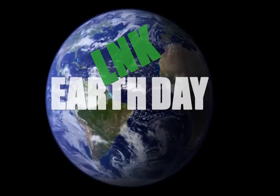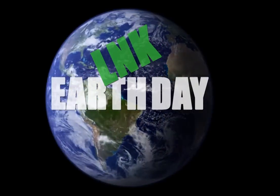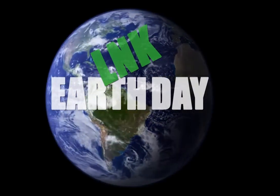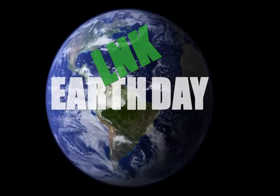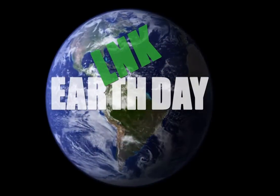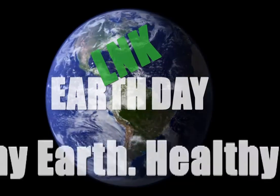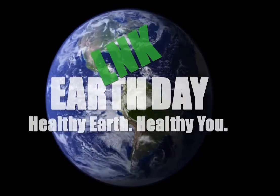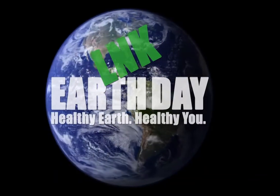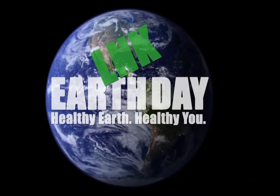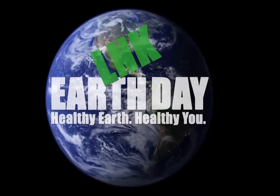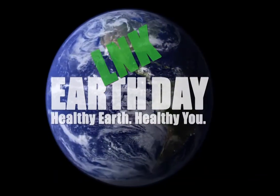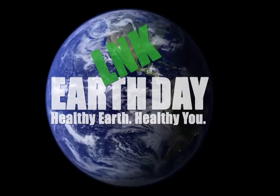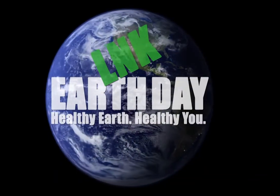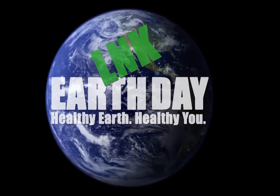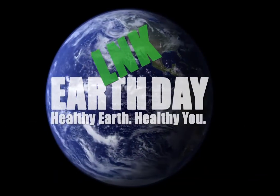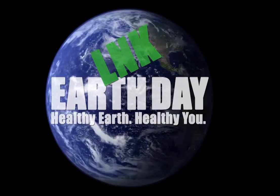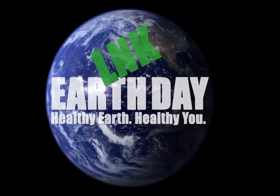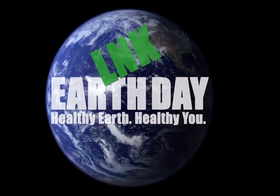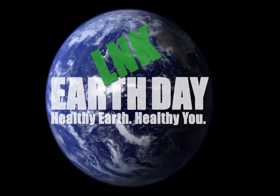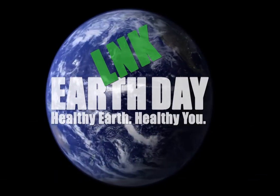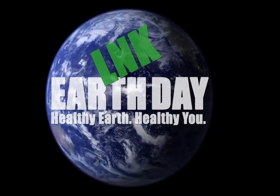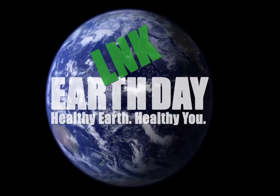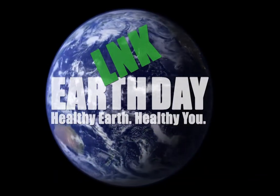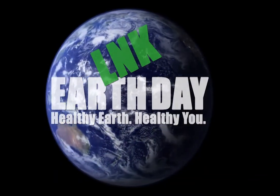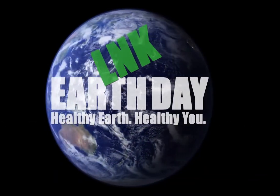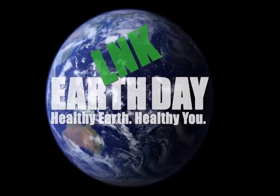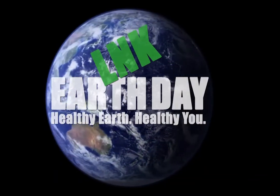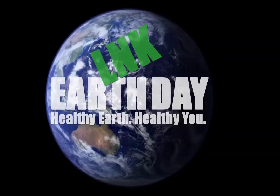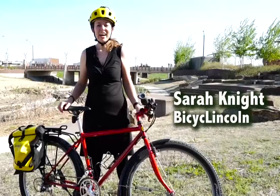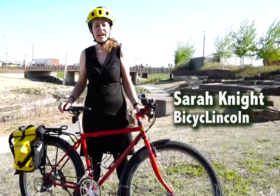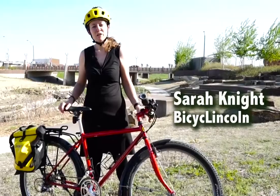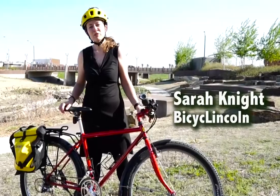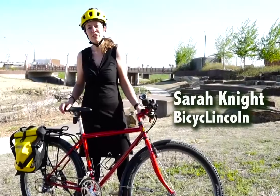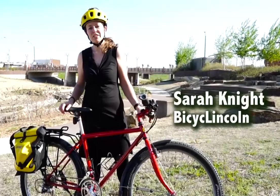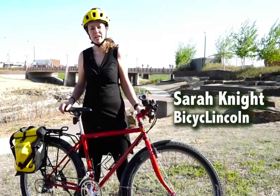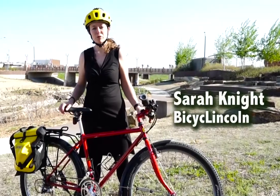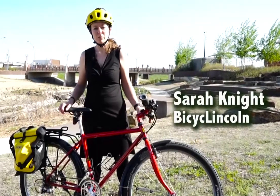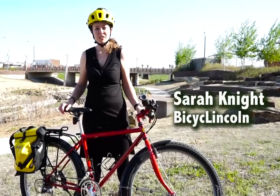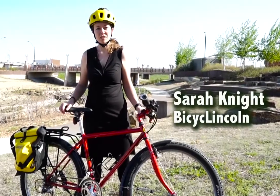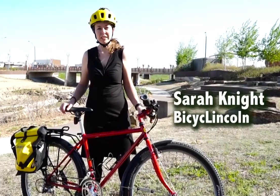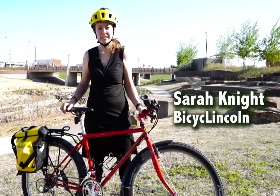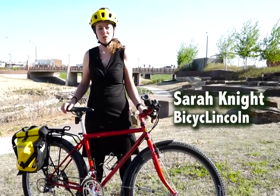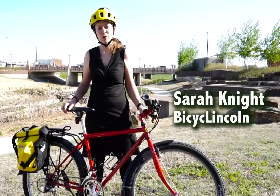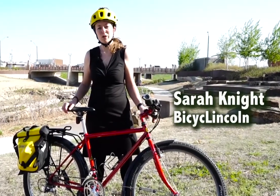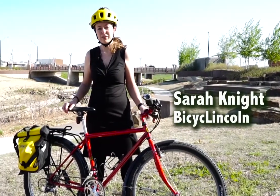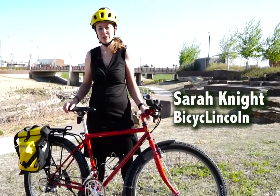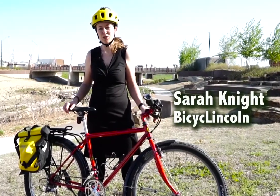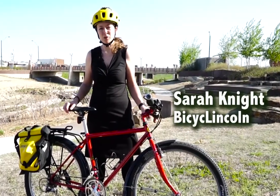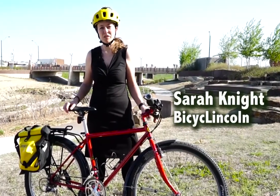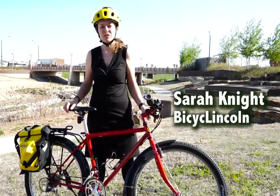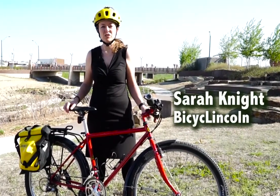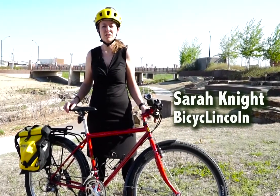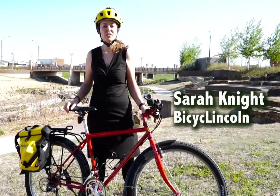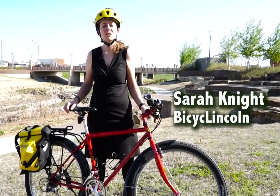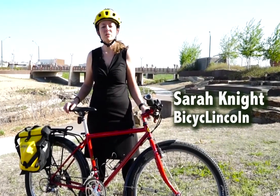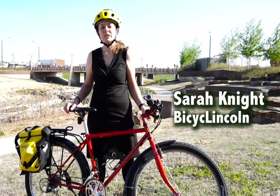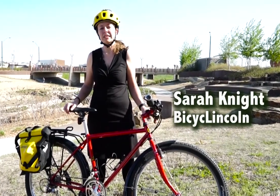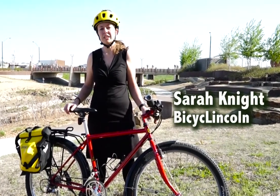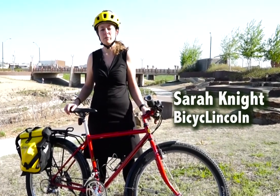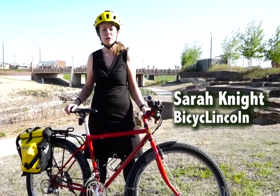Here is a Healthy Earth, Healthy You tip. Hi, I'm Sarah Knight with Bicyc Lincoln, a local advocacy organization that seeks to make Lincoln a better